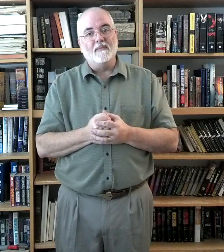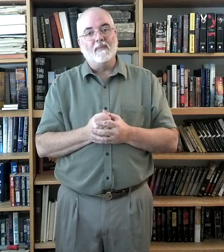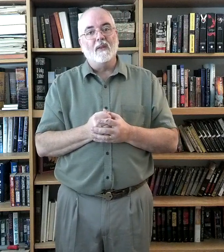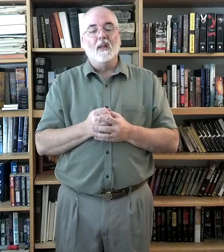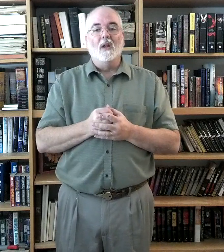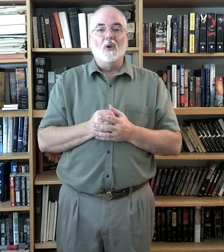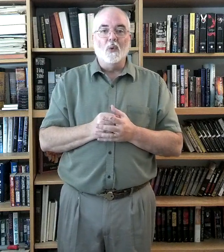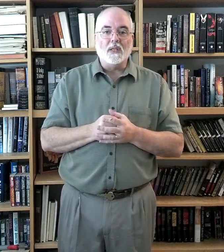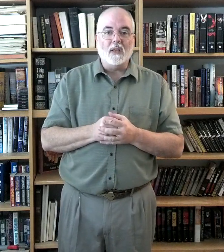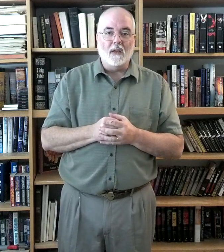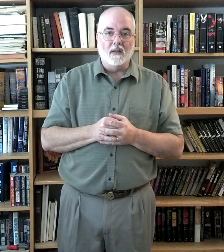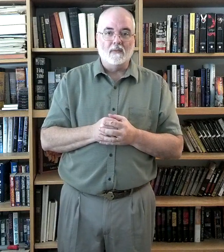Who is he?